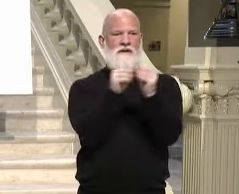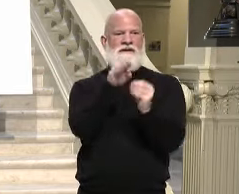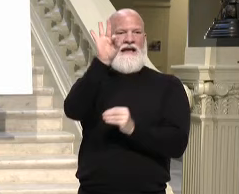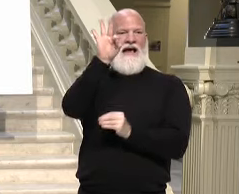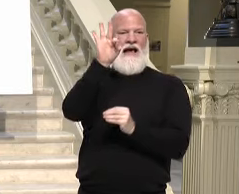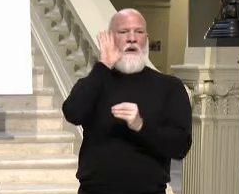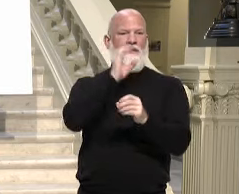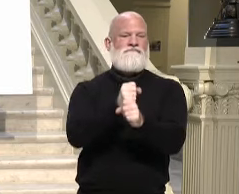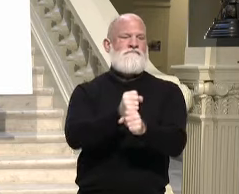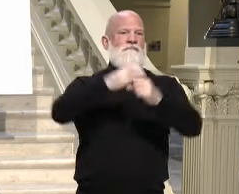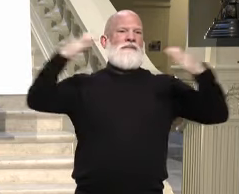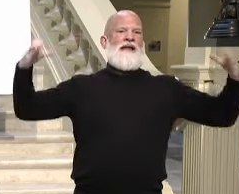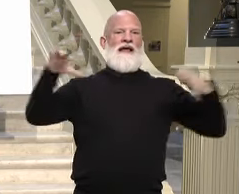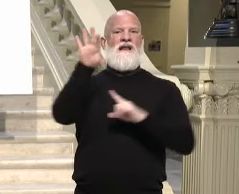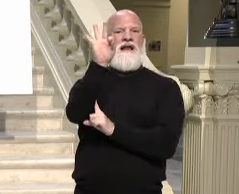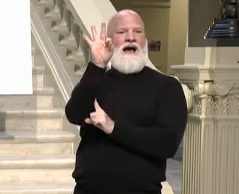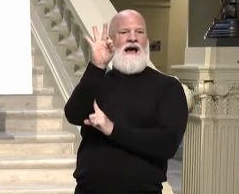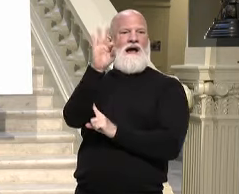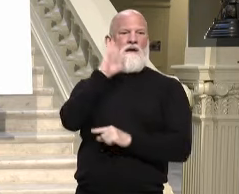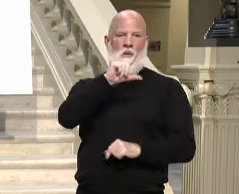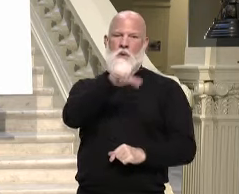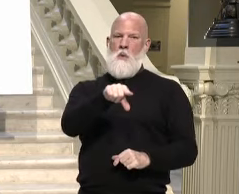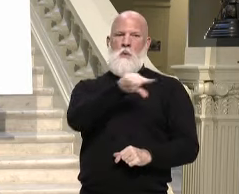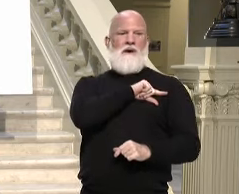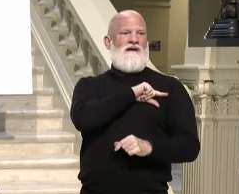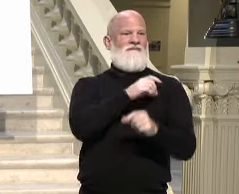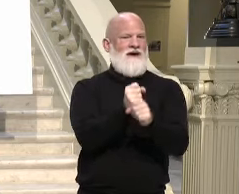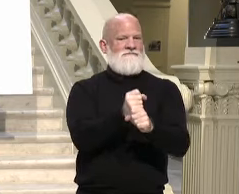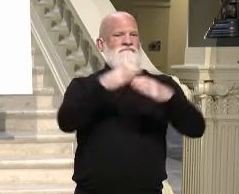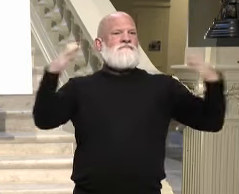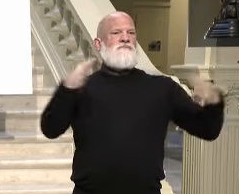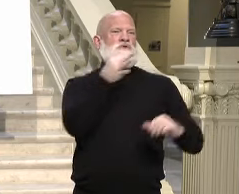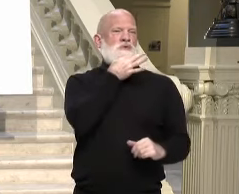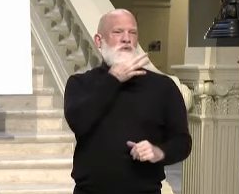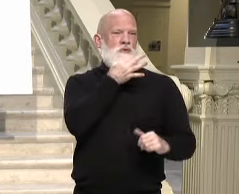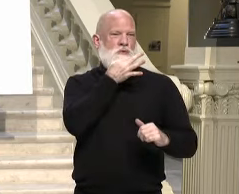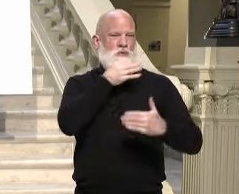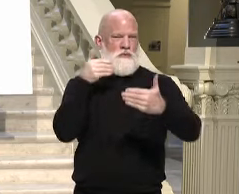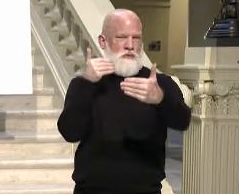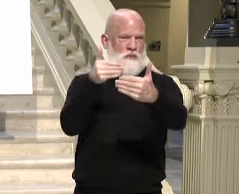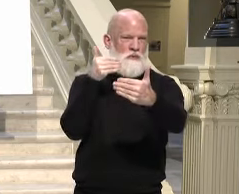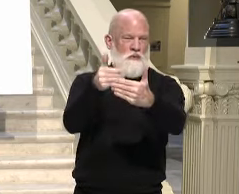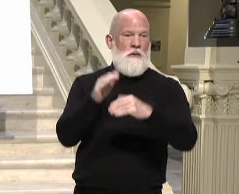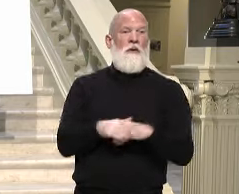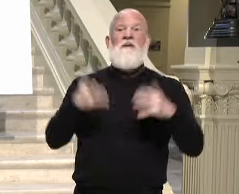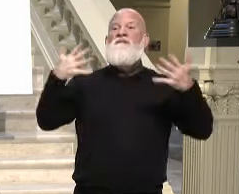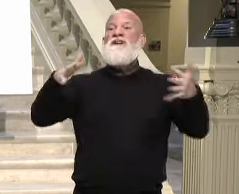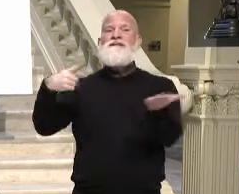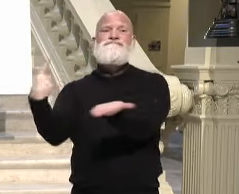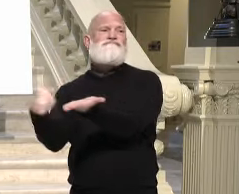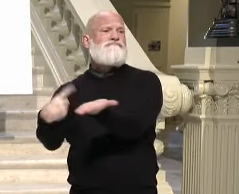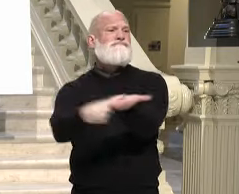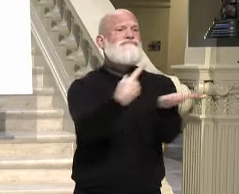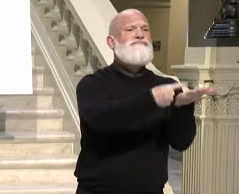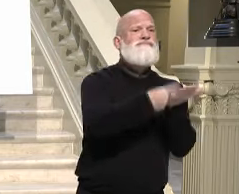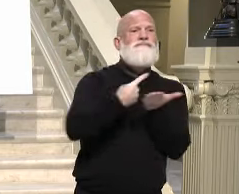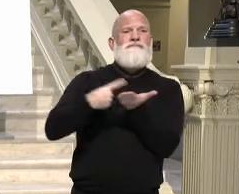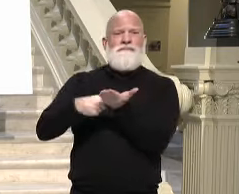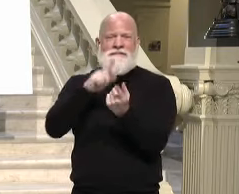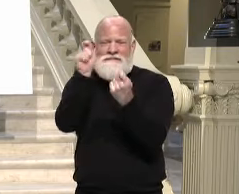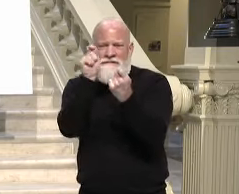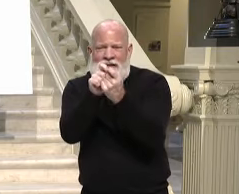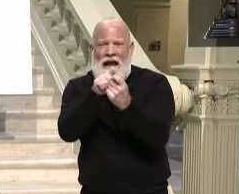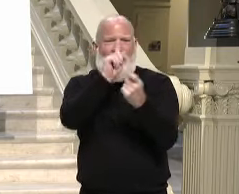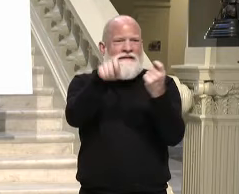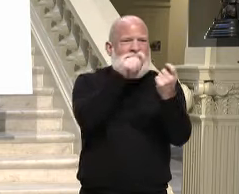As Dr. Toomey and I covered last week, specific details of that expansion will be announced in the coming days in